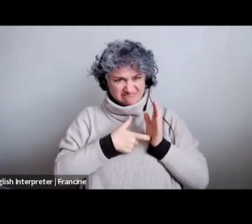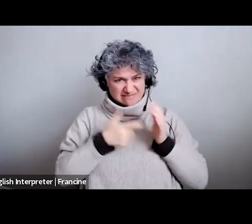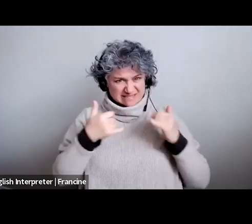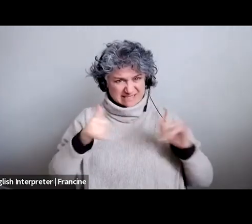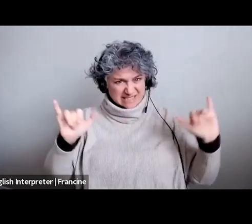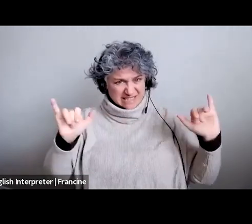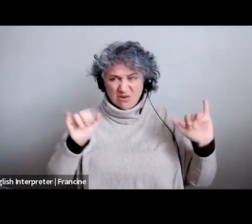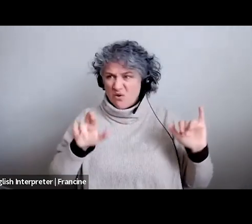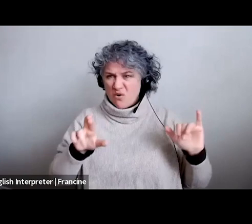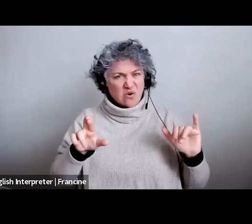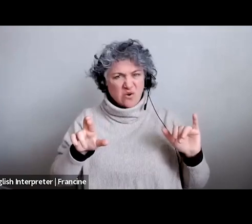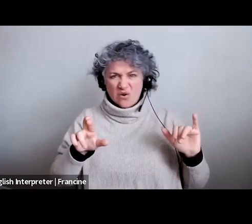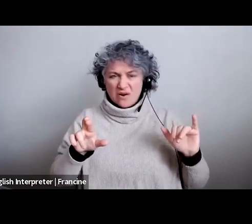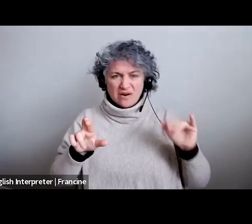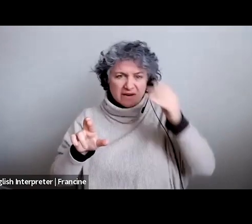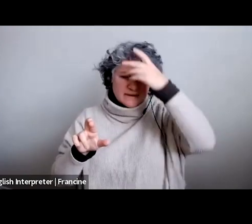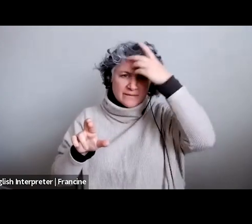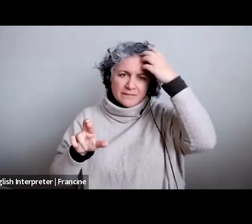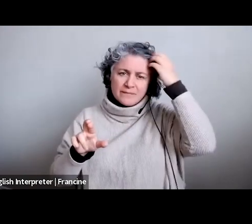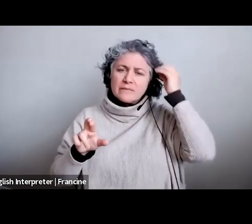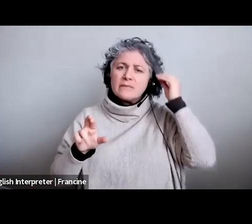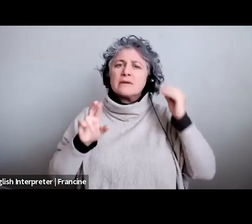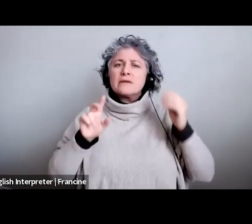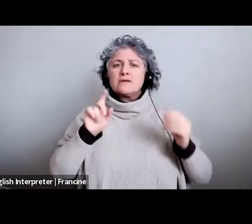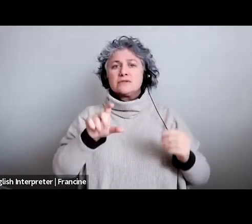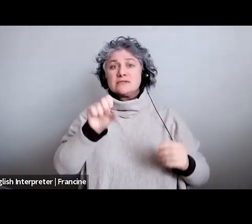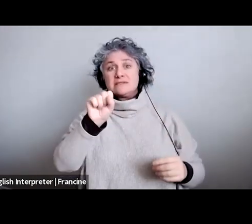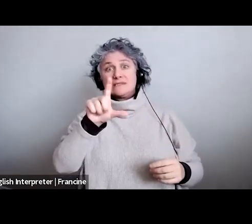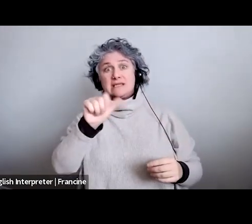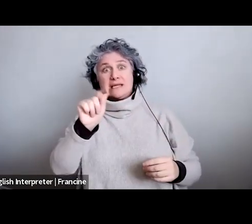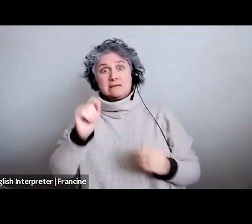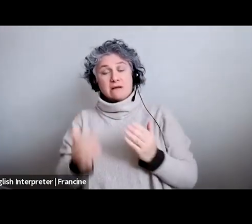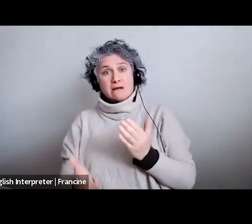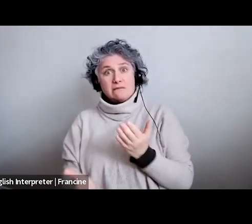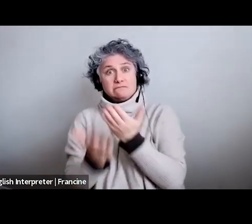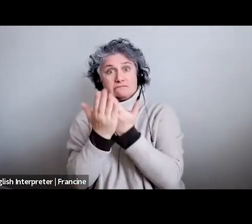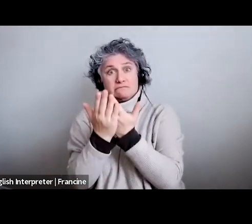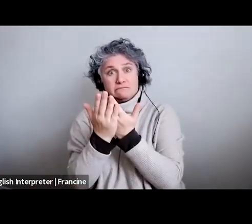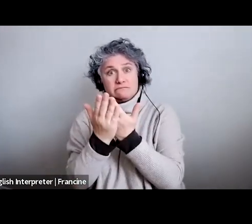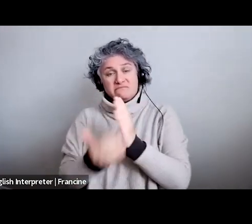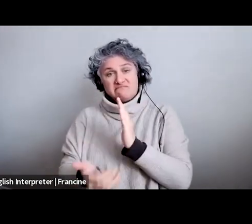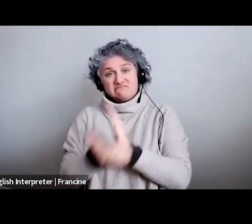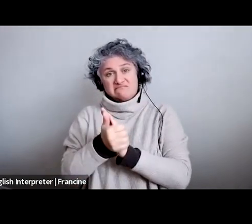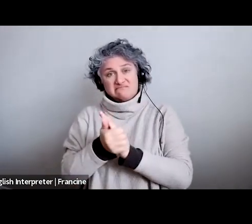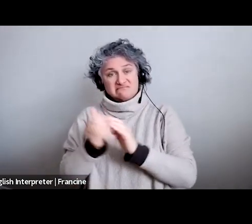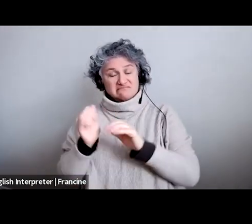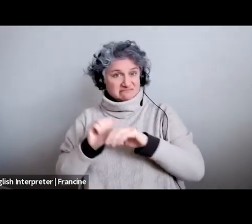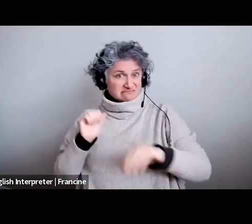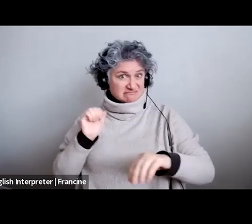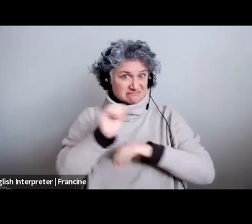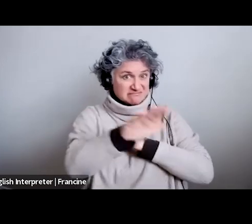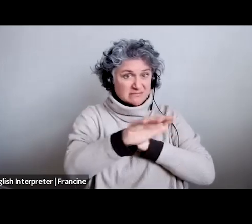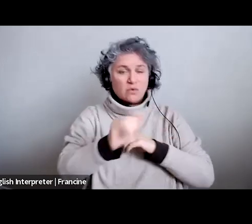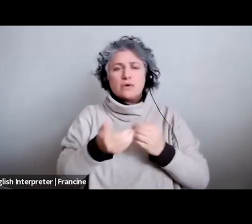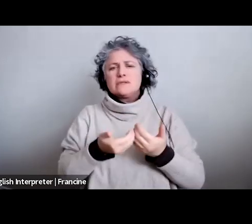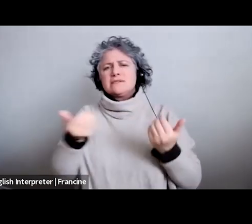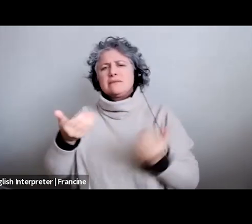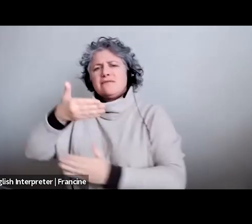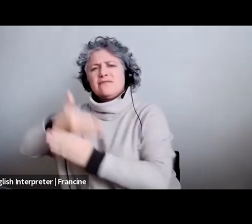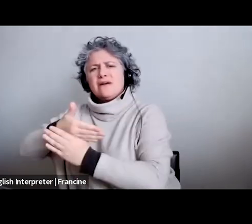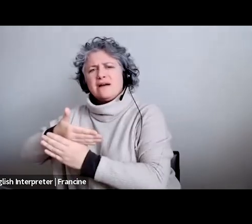and should you attach them to your auditions or as a separate file